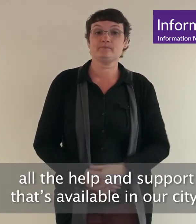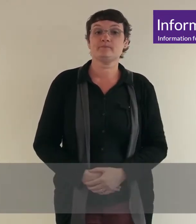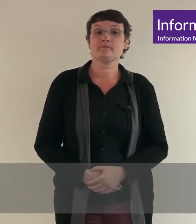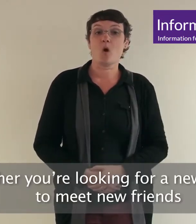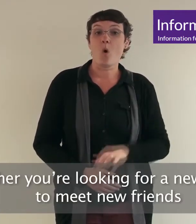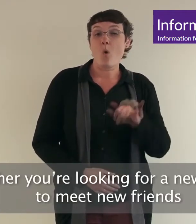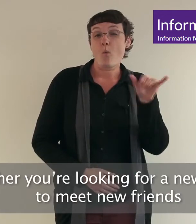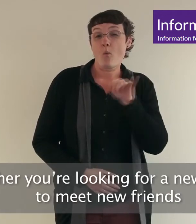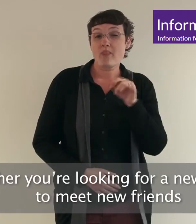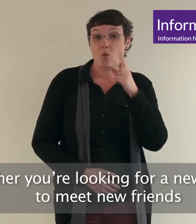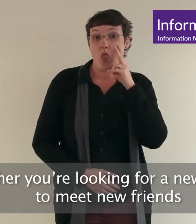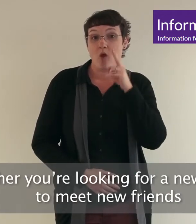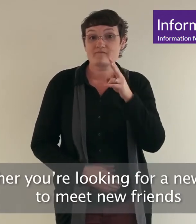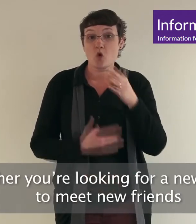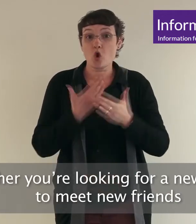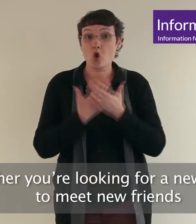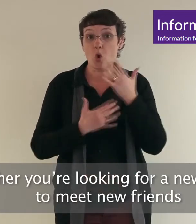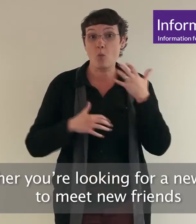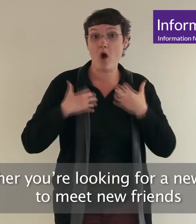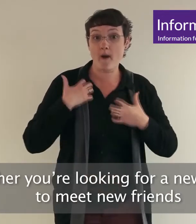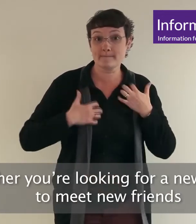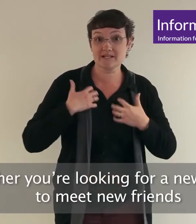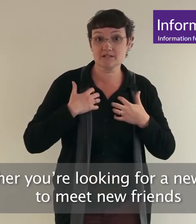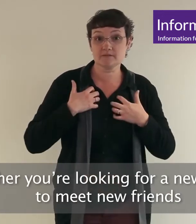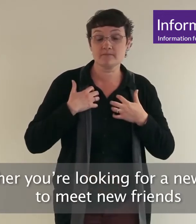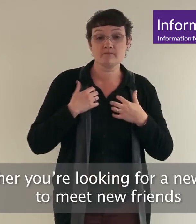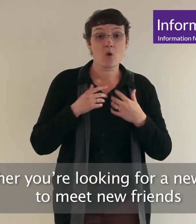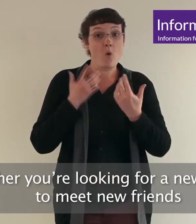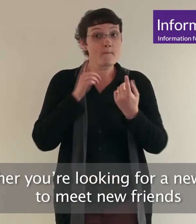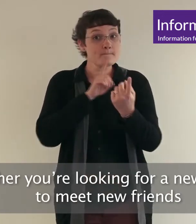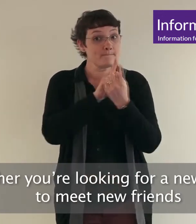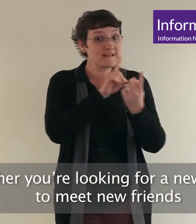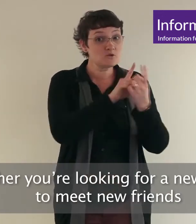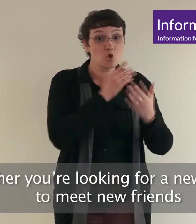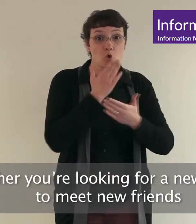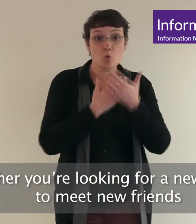Whether you are looking for a new hobby, to meet new friends or learn something new,